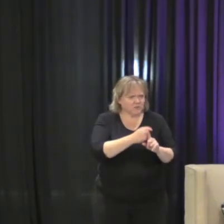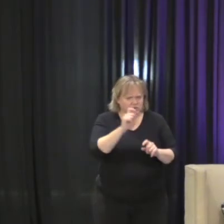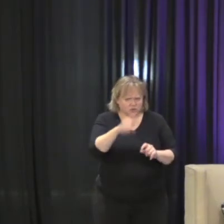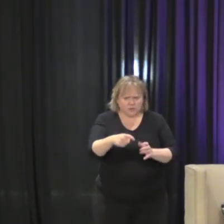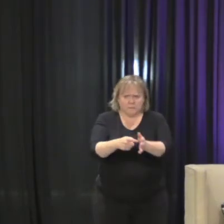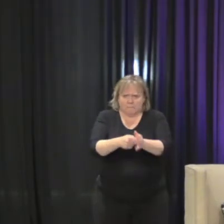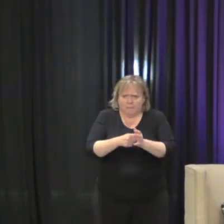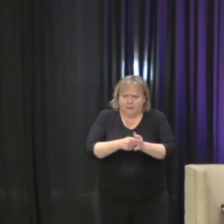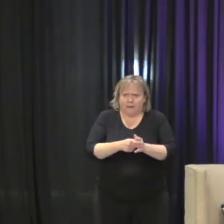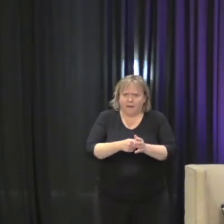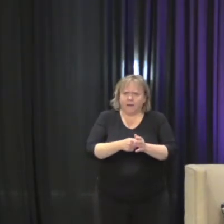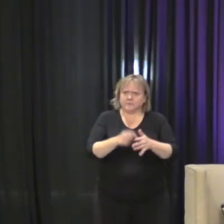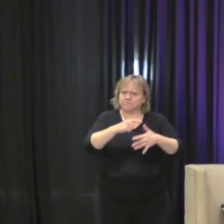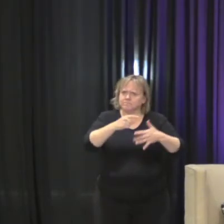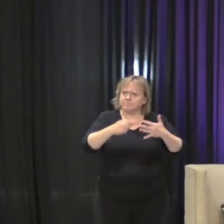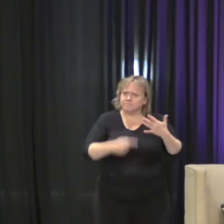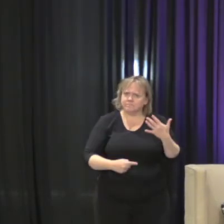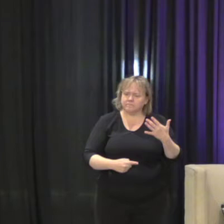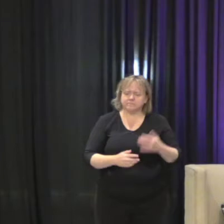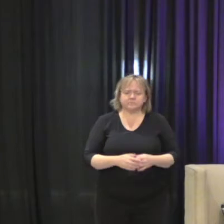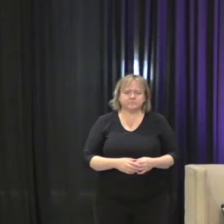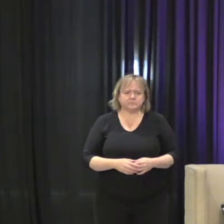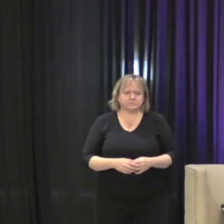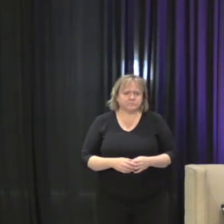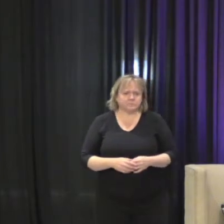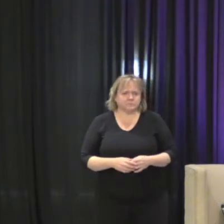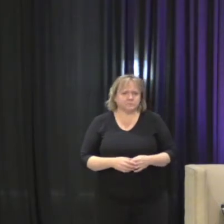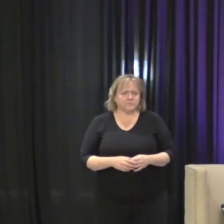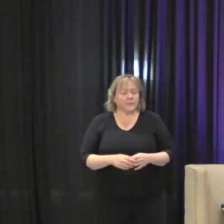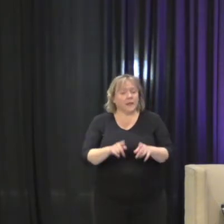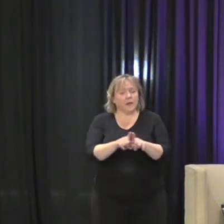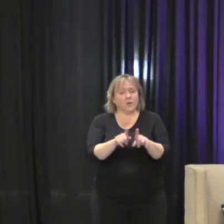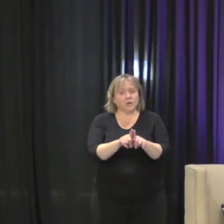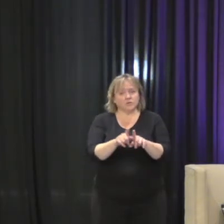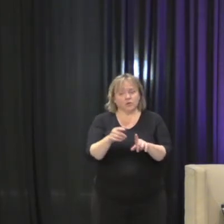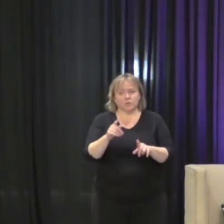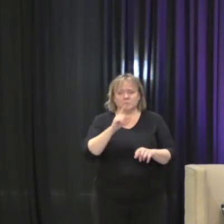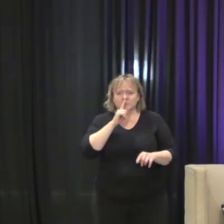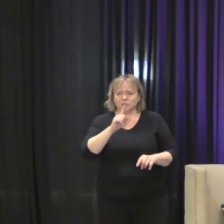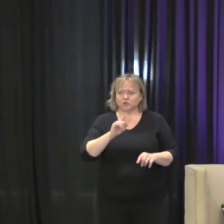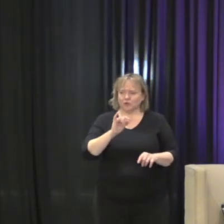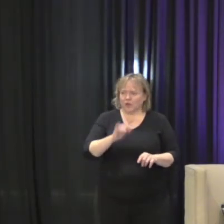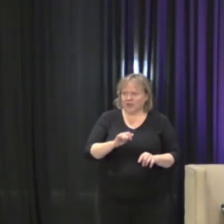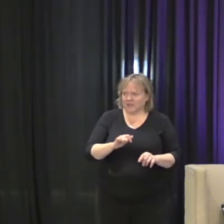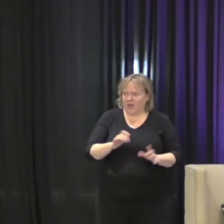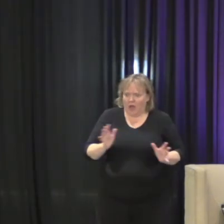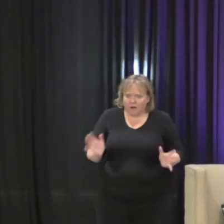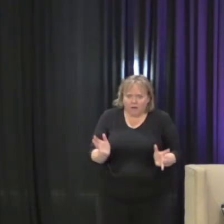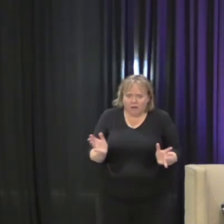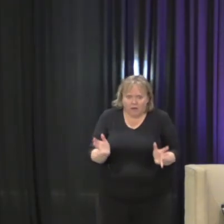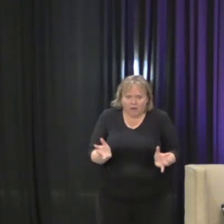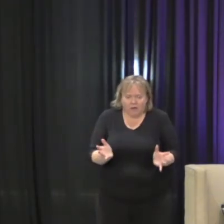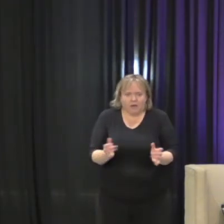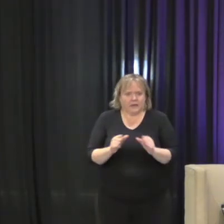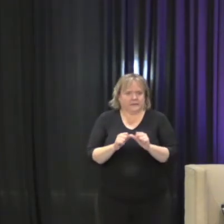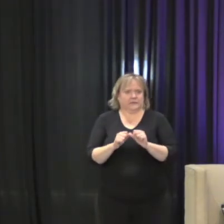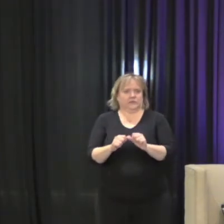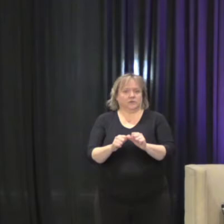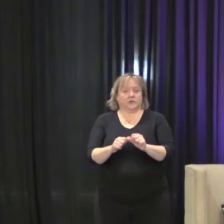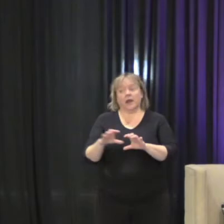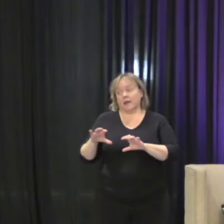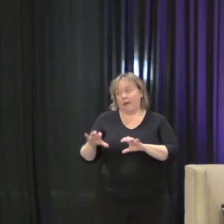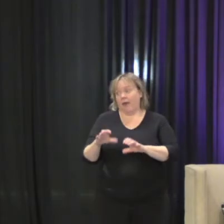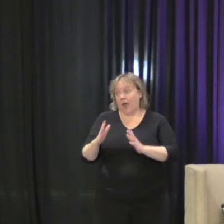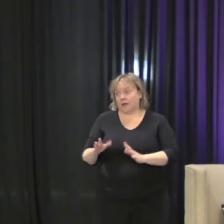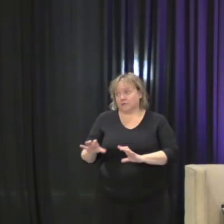what they need to, and keeping the movement alive. And activists are continuing to do that. Those